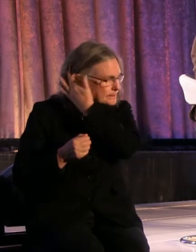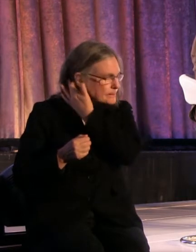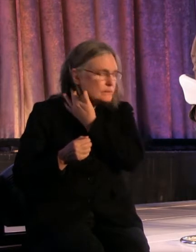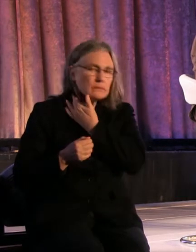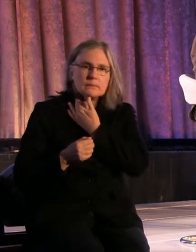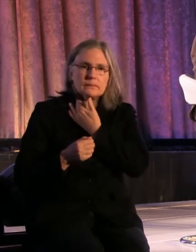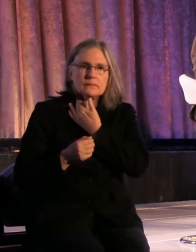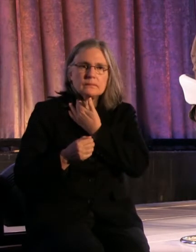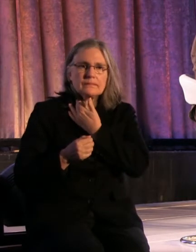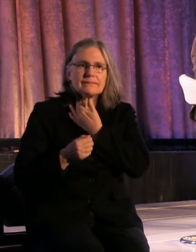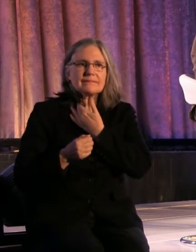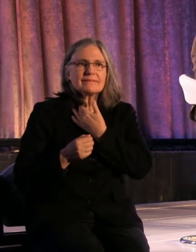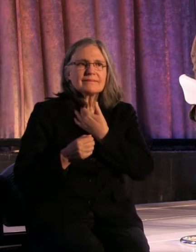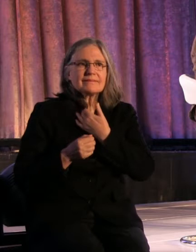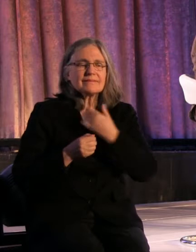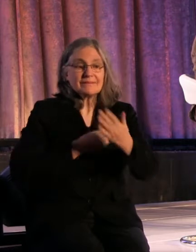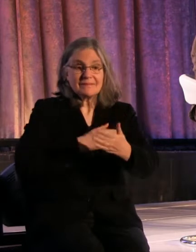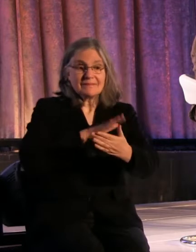Well, hootenannies are,